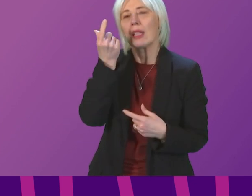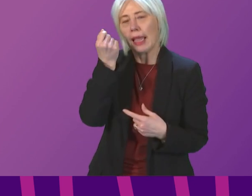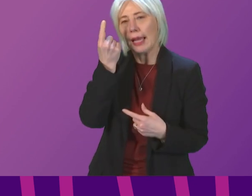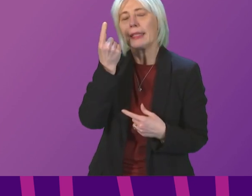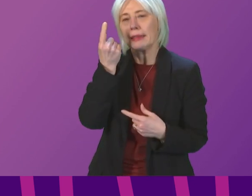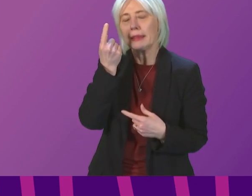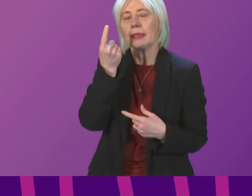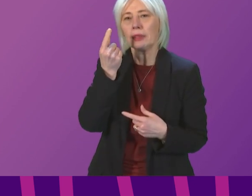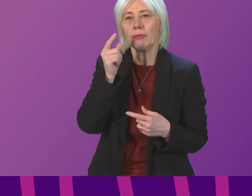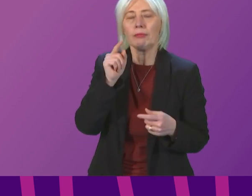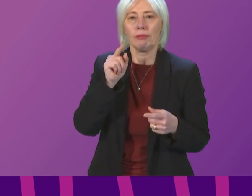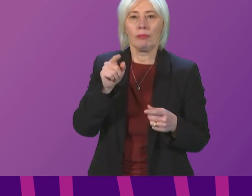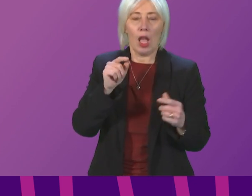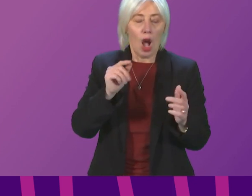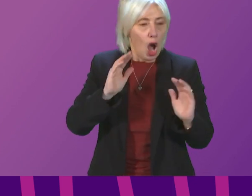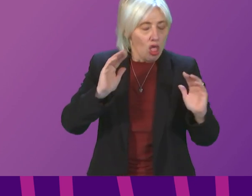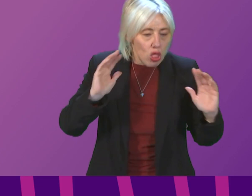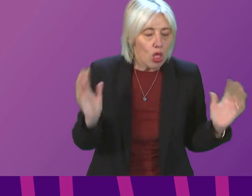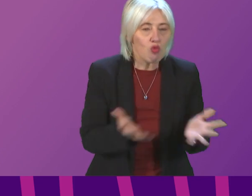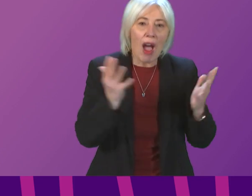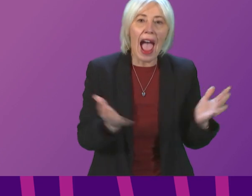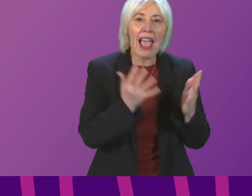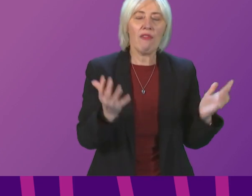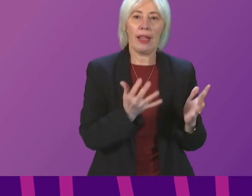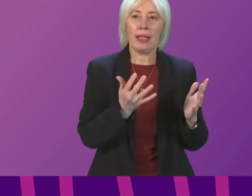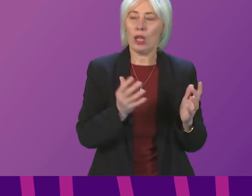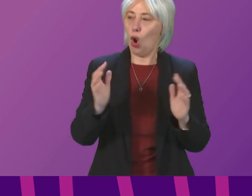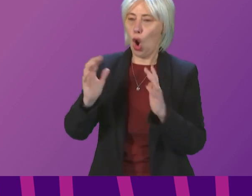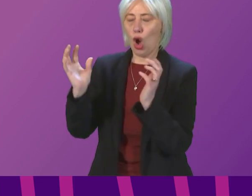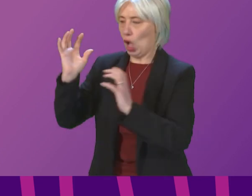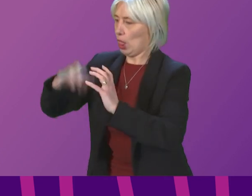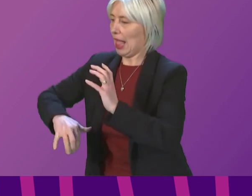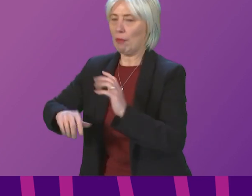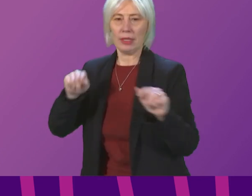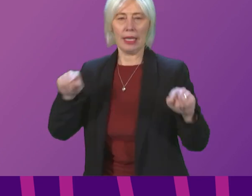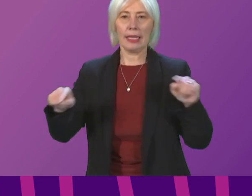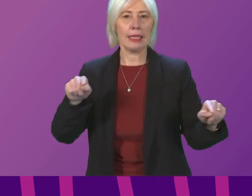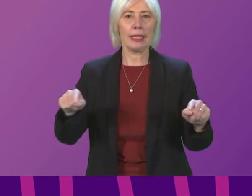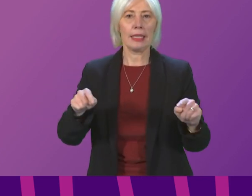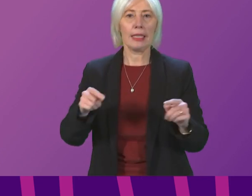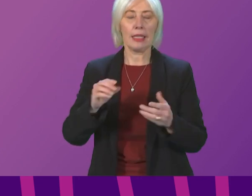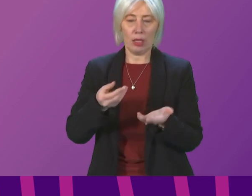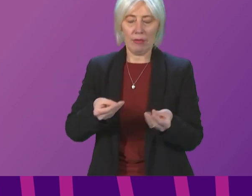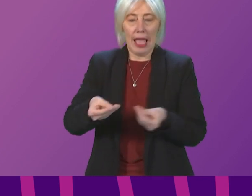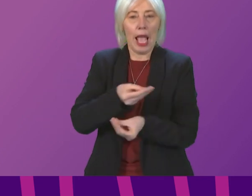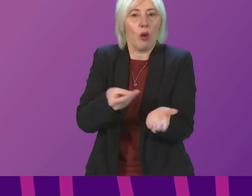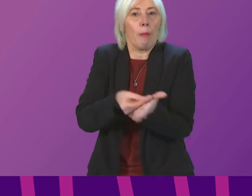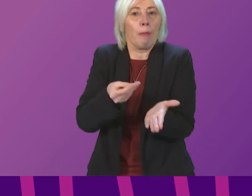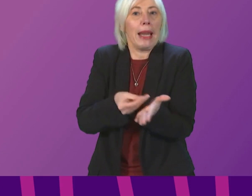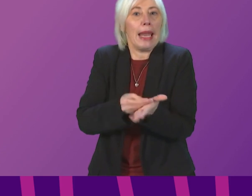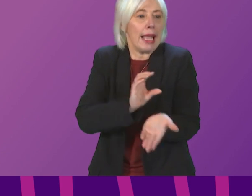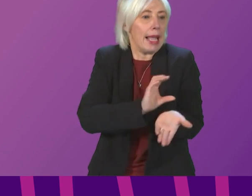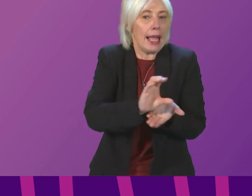difference between a thriving and a collapsing nation is not economic aid, but